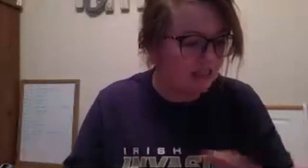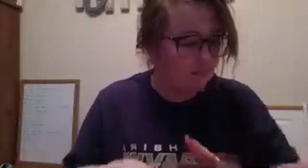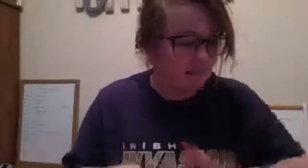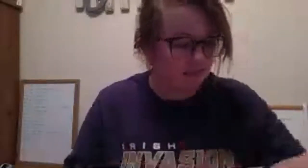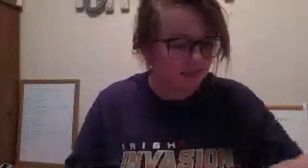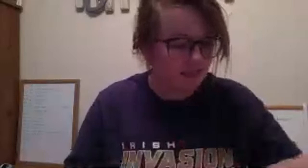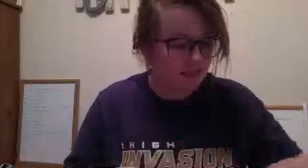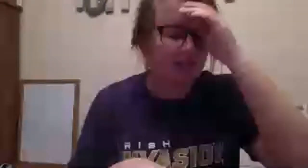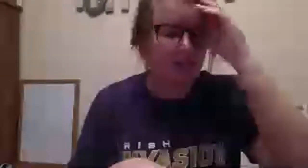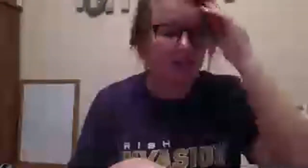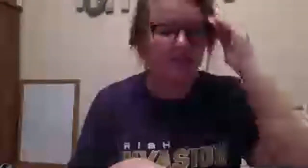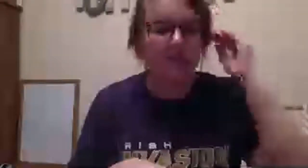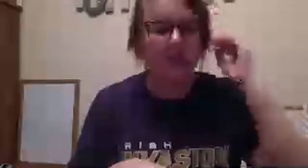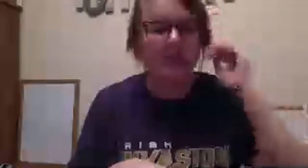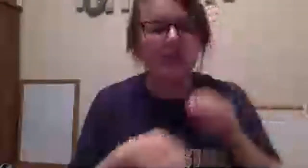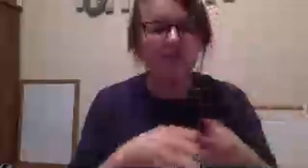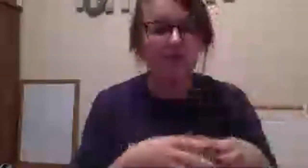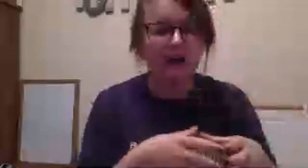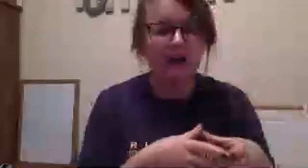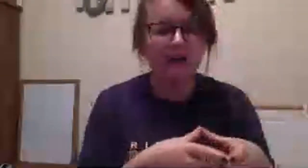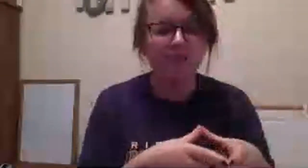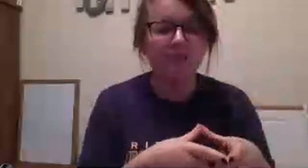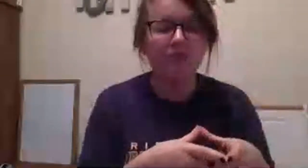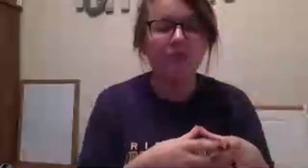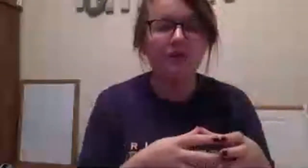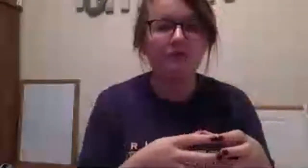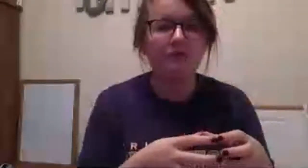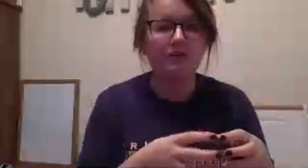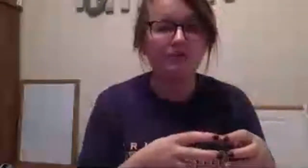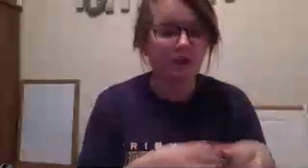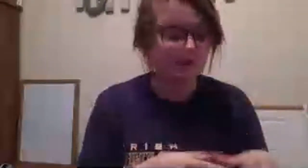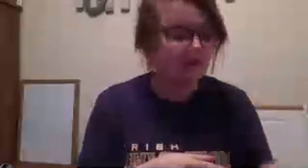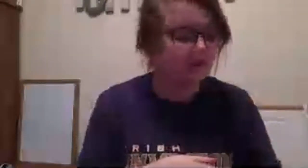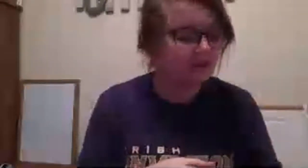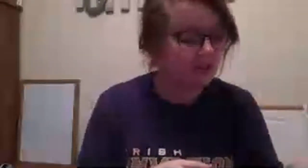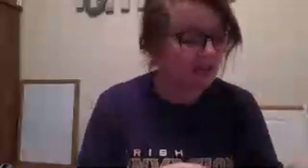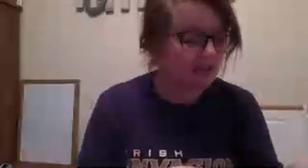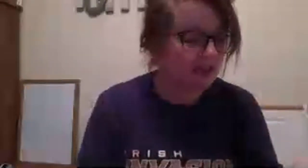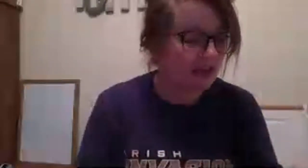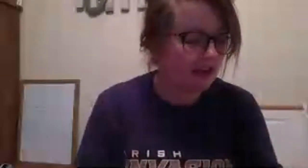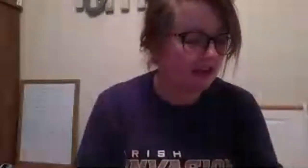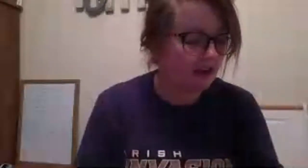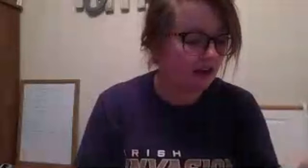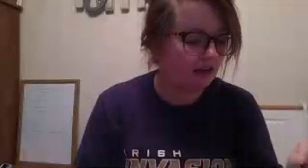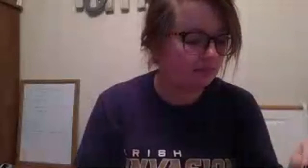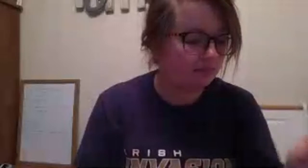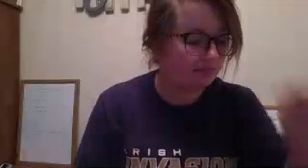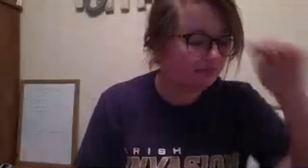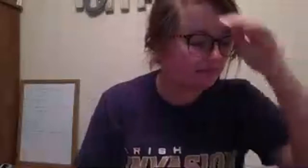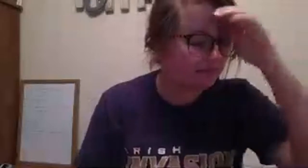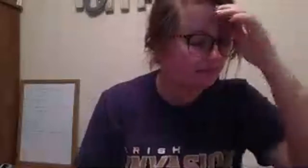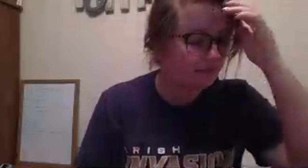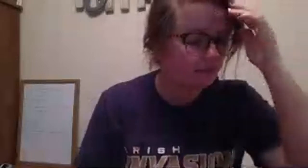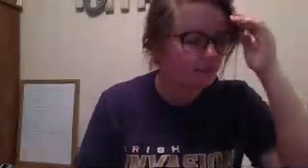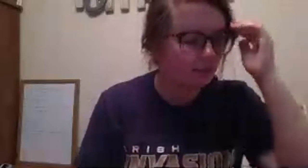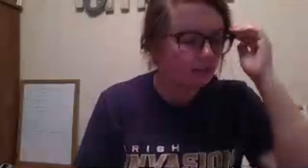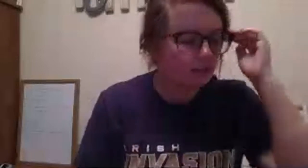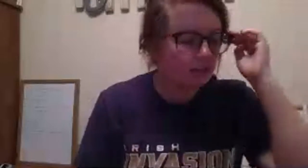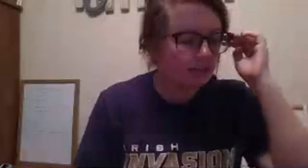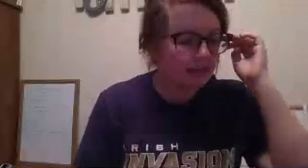saint from england basically he grew up with rich parents and then um he